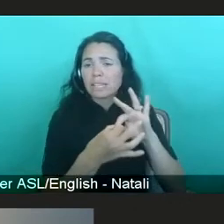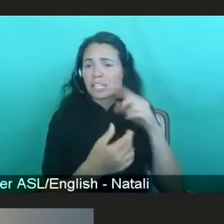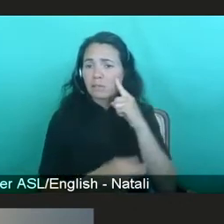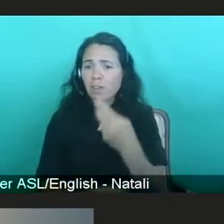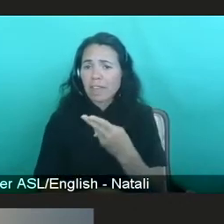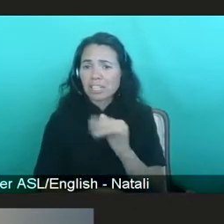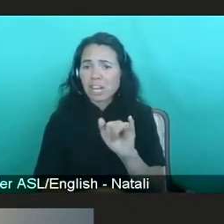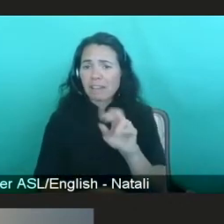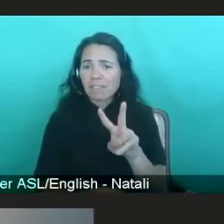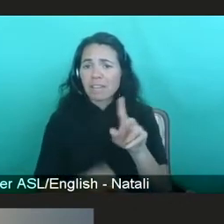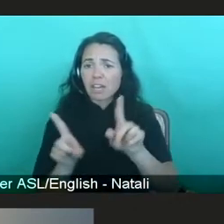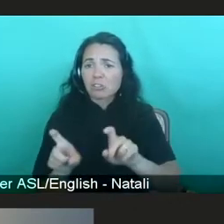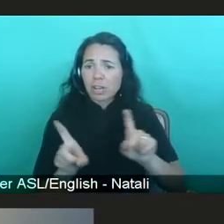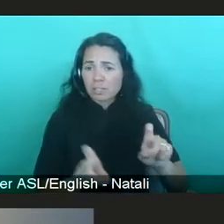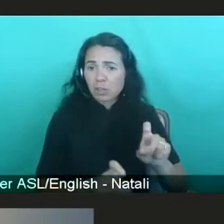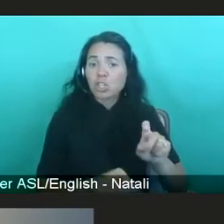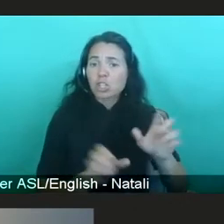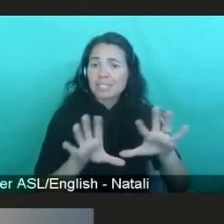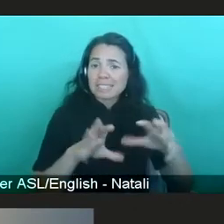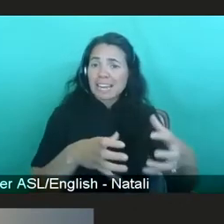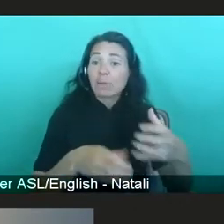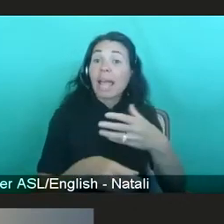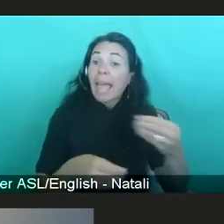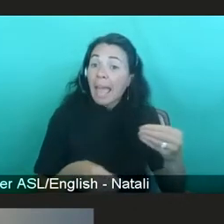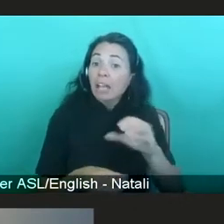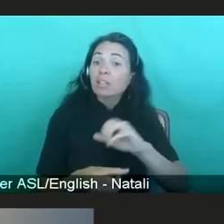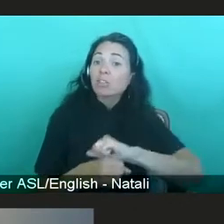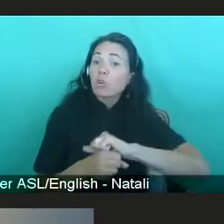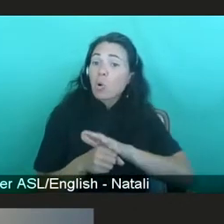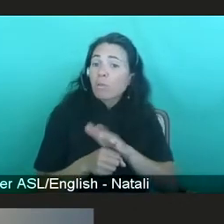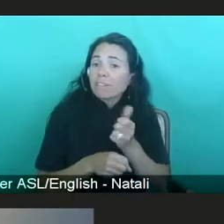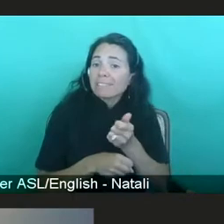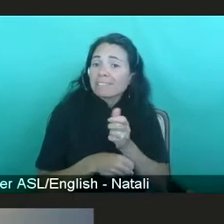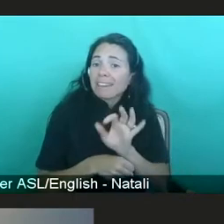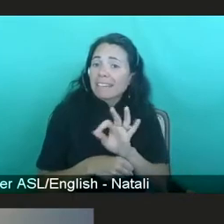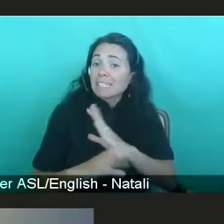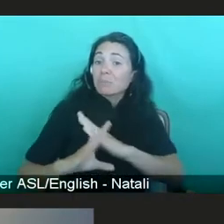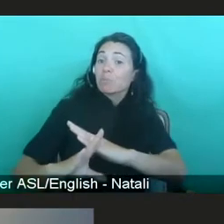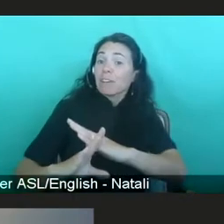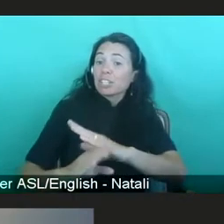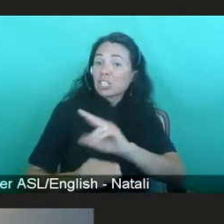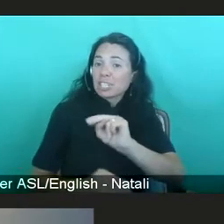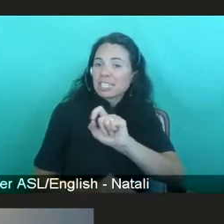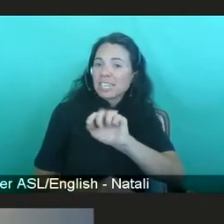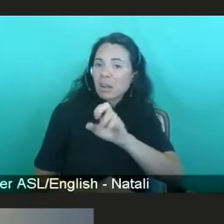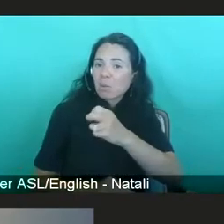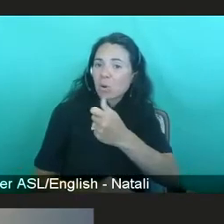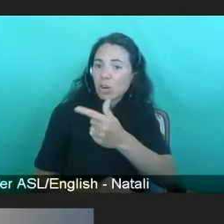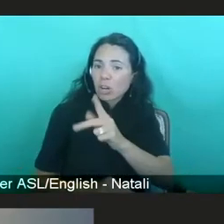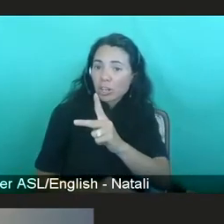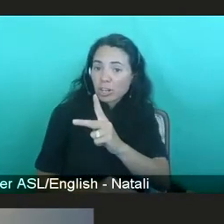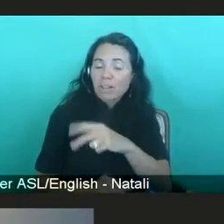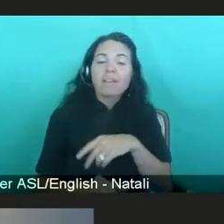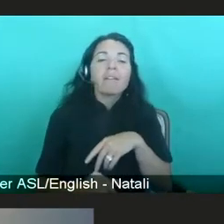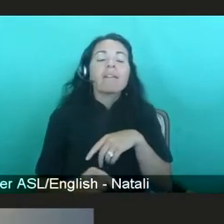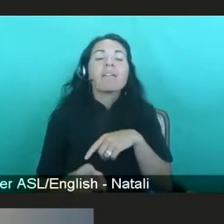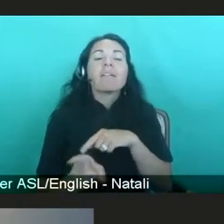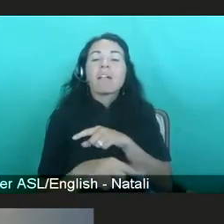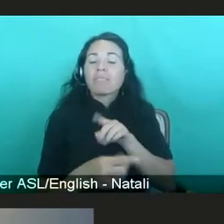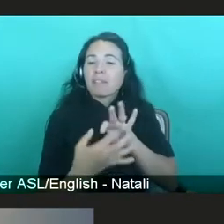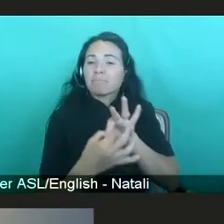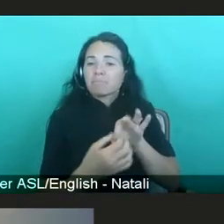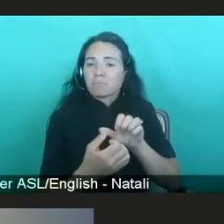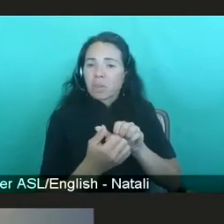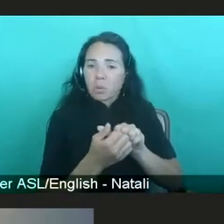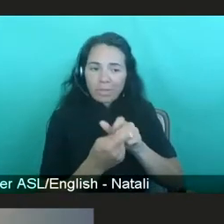Network and the COVID-19 Prevention Network. Dr. Wallace leads the network's external relations strategies and efforts globally with a focus